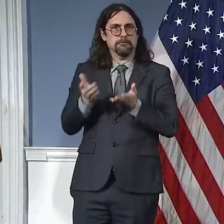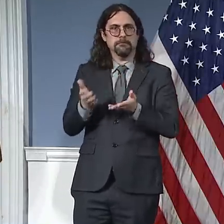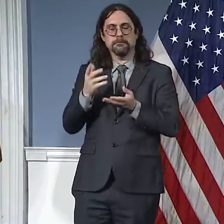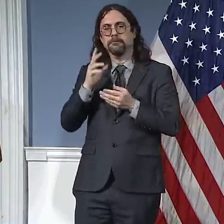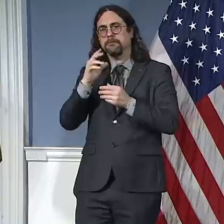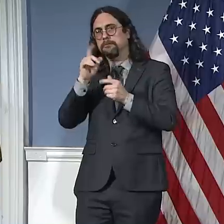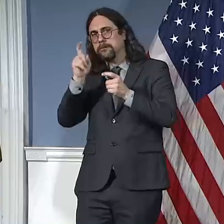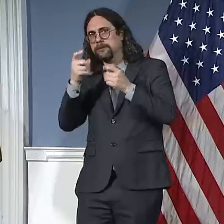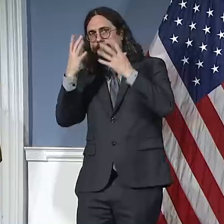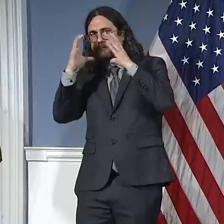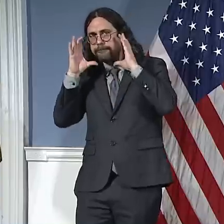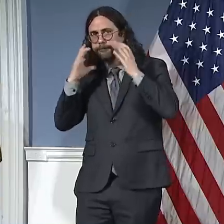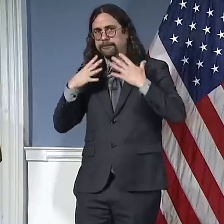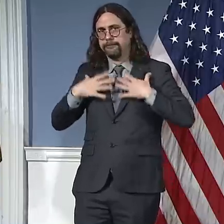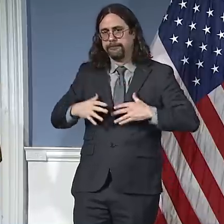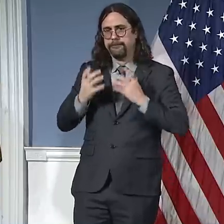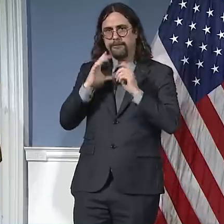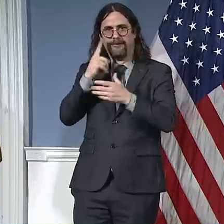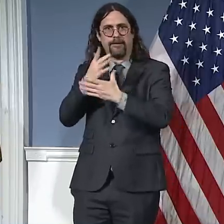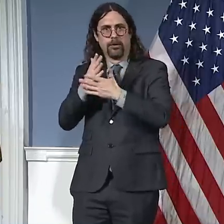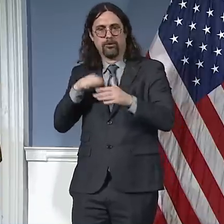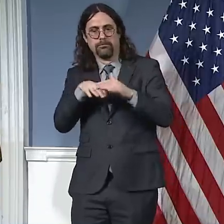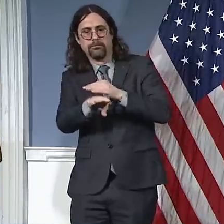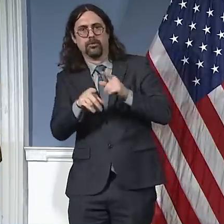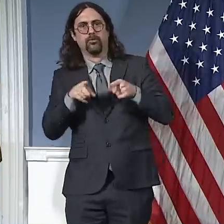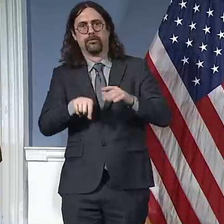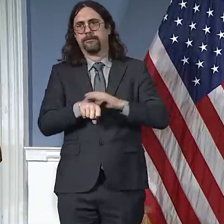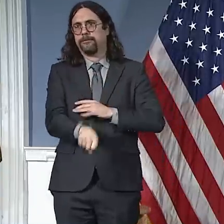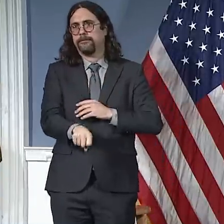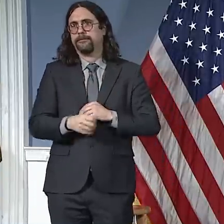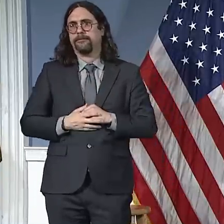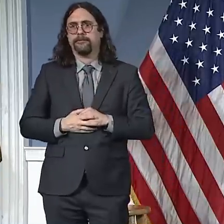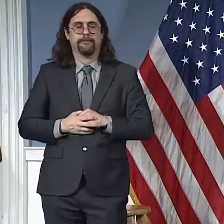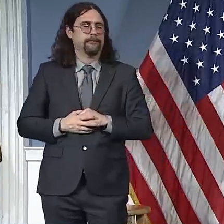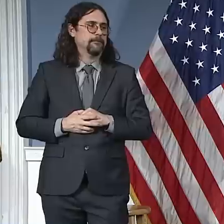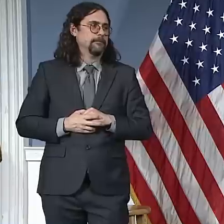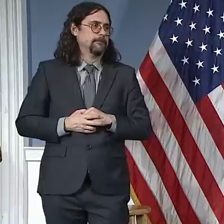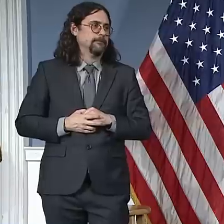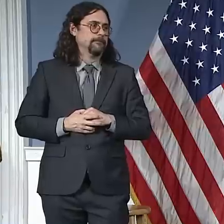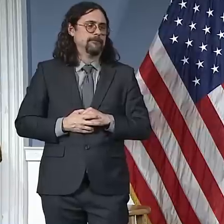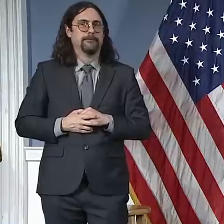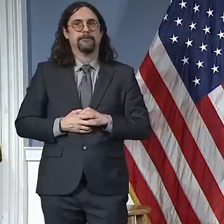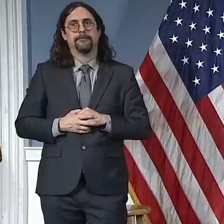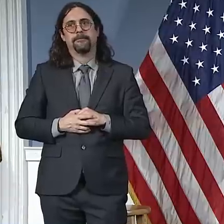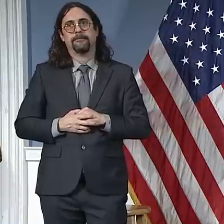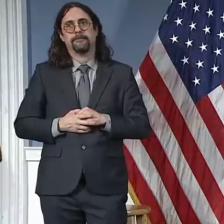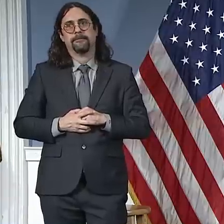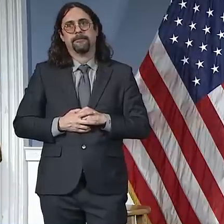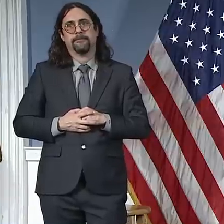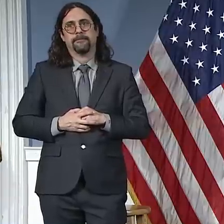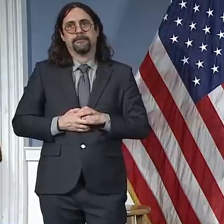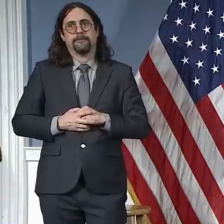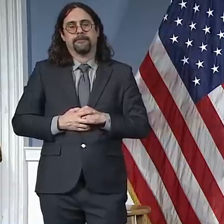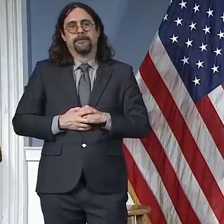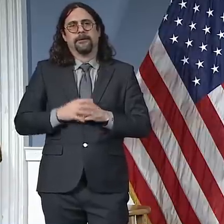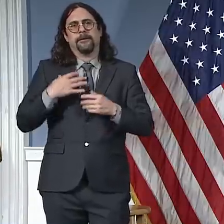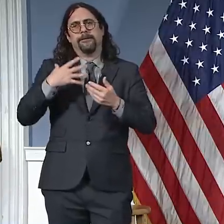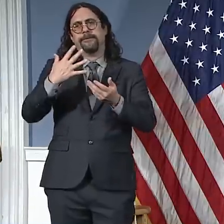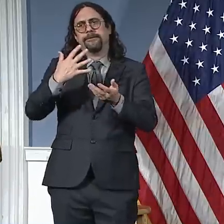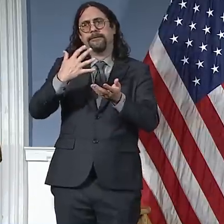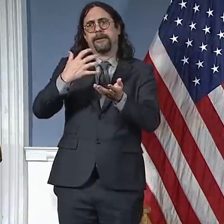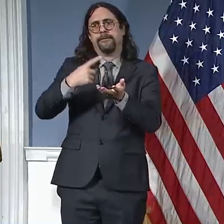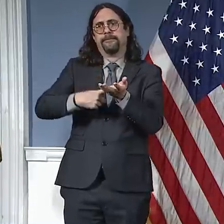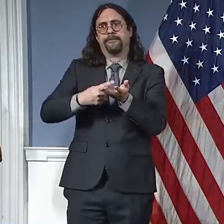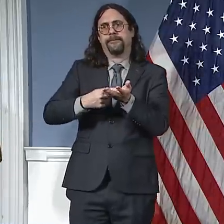to transportation and all the critical essential workers who need to get around. Very happy to say that our colleagues